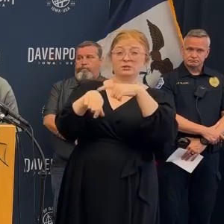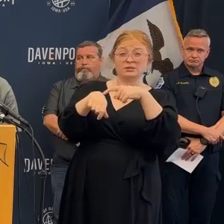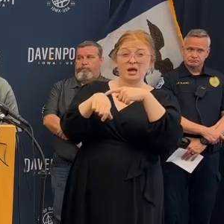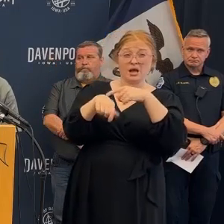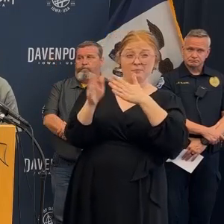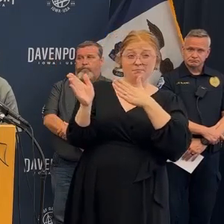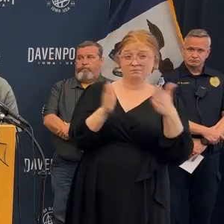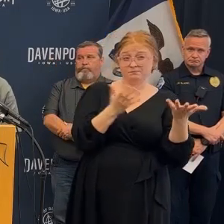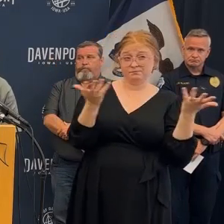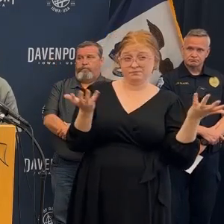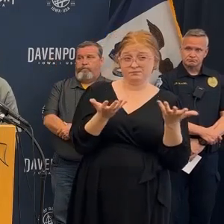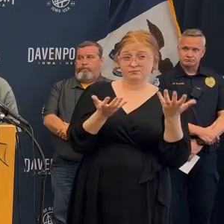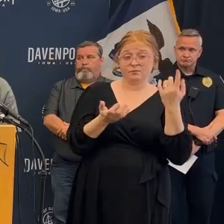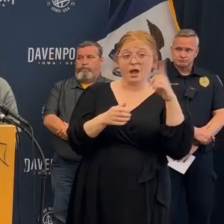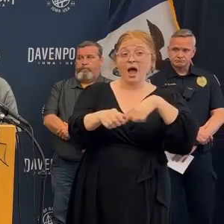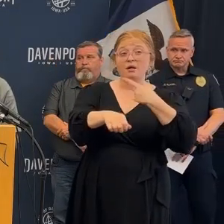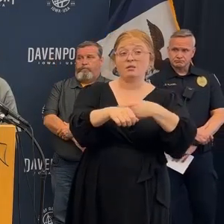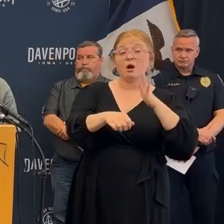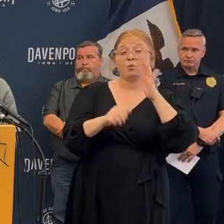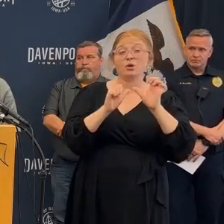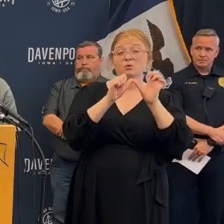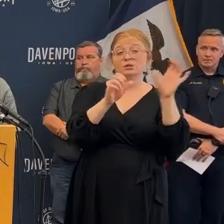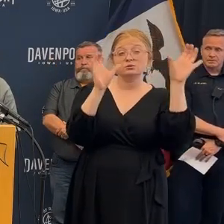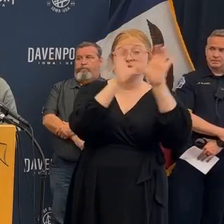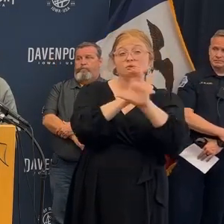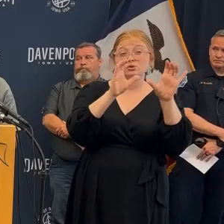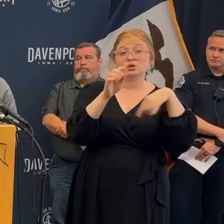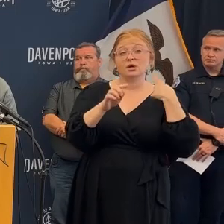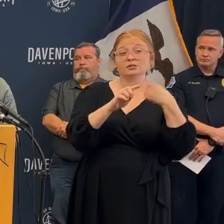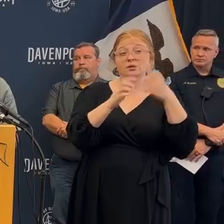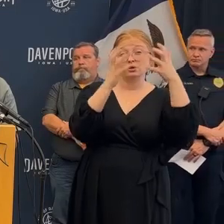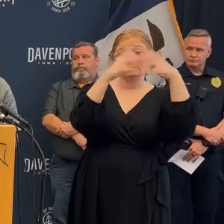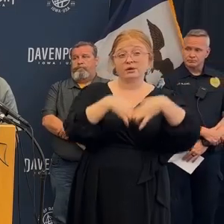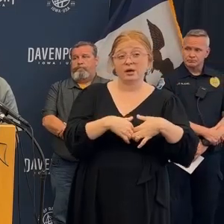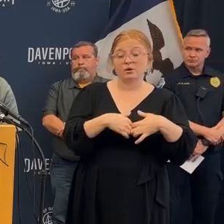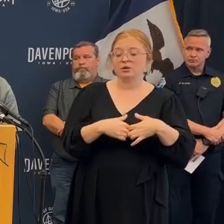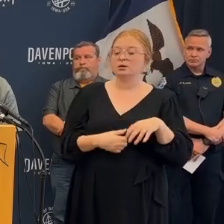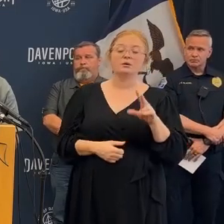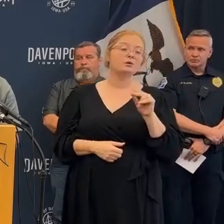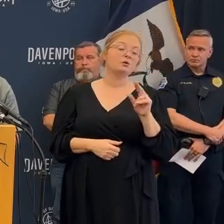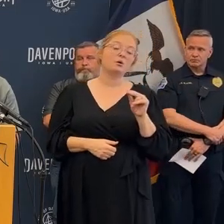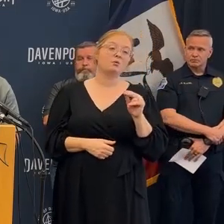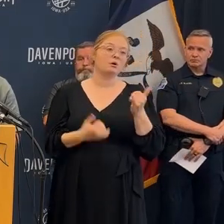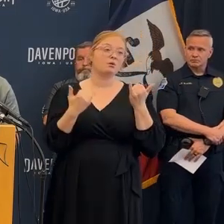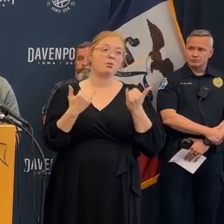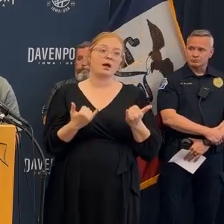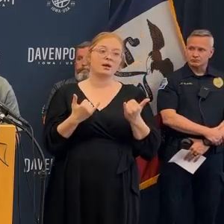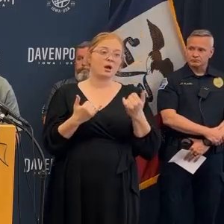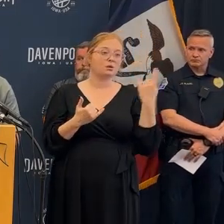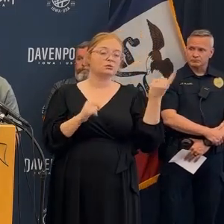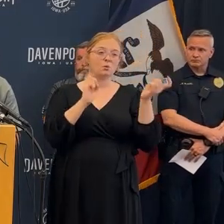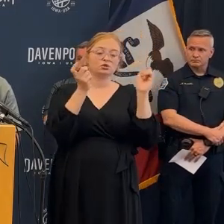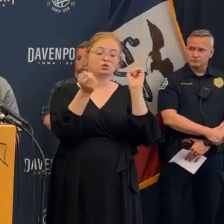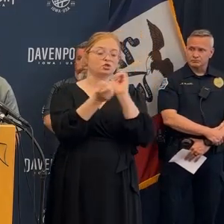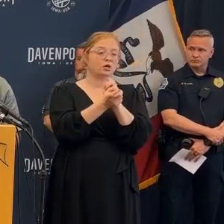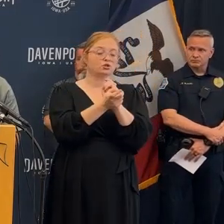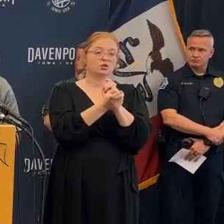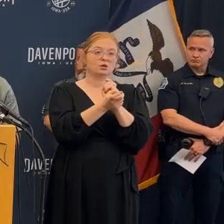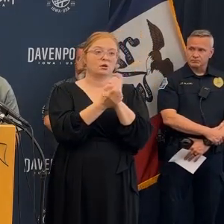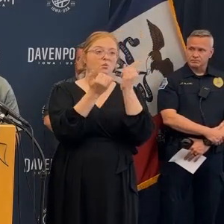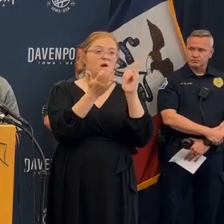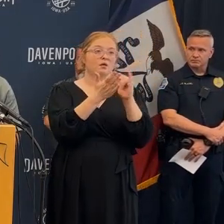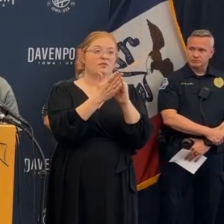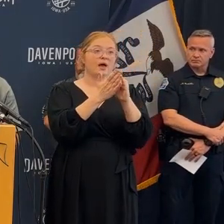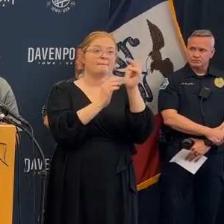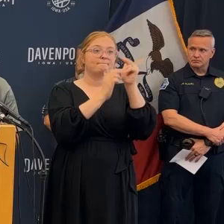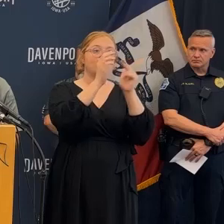with contractors to be able to basically disassemble that building and do it safely do you